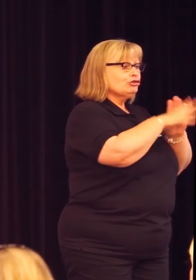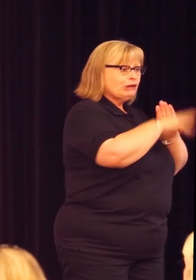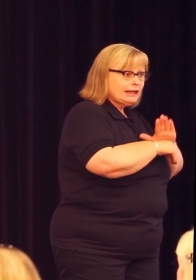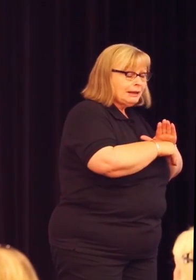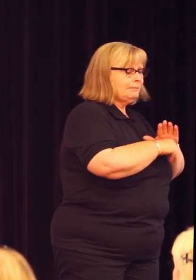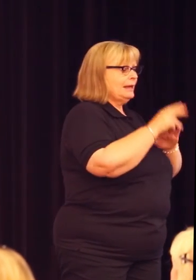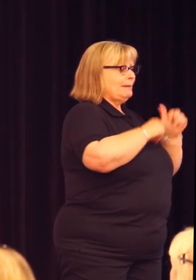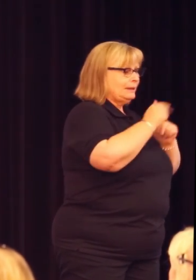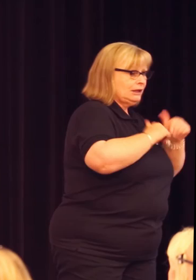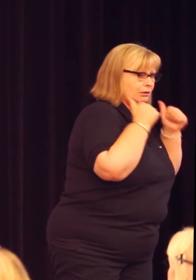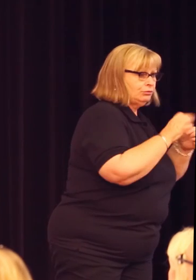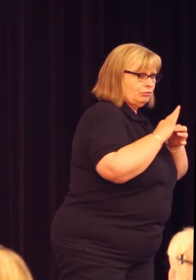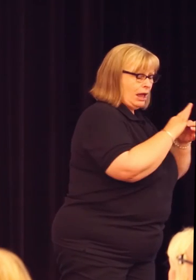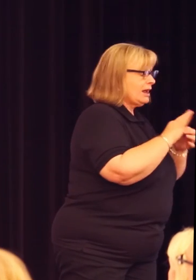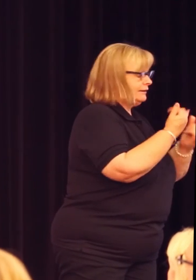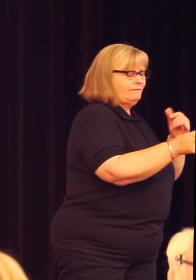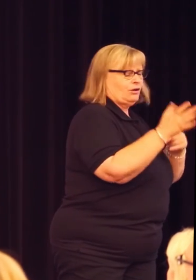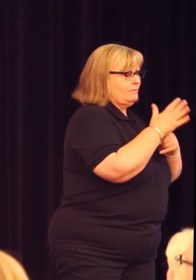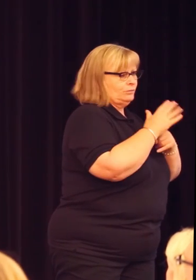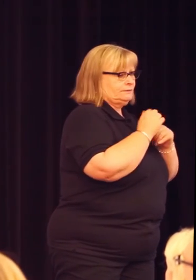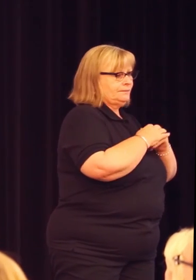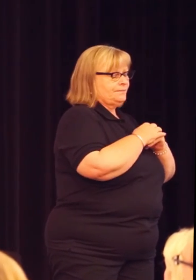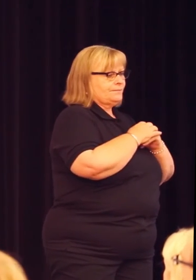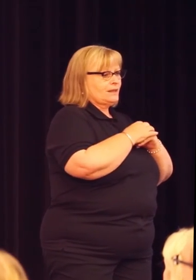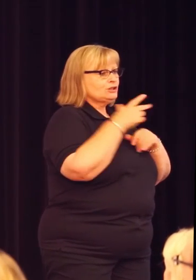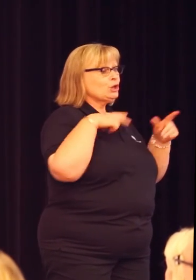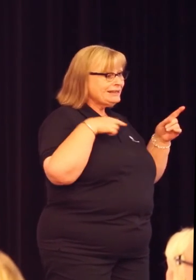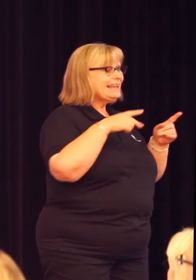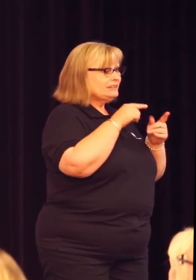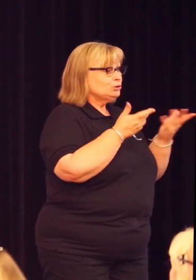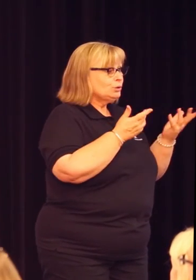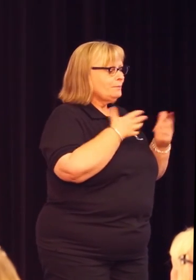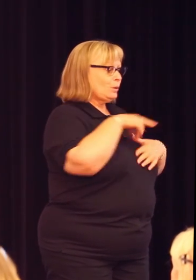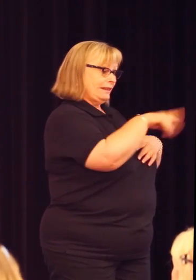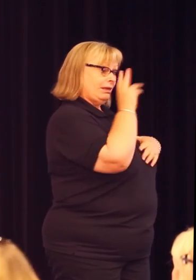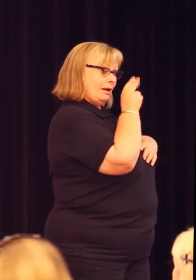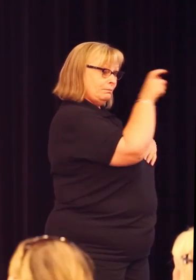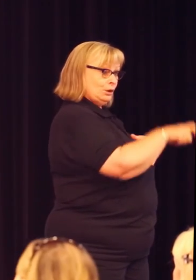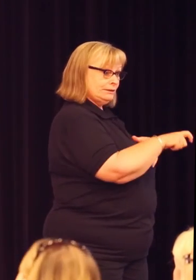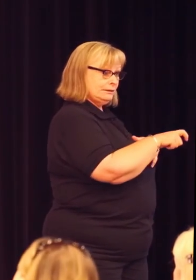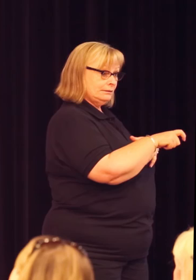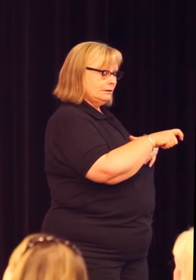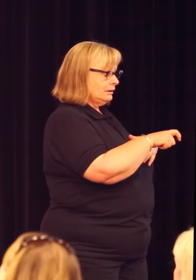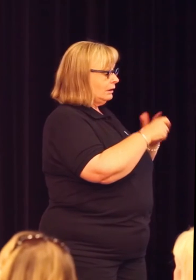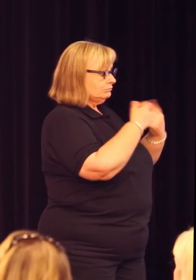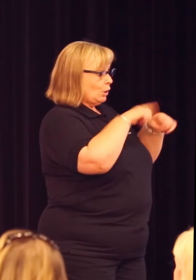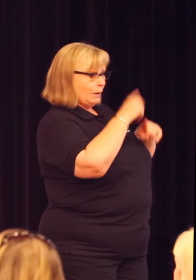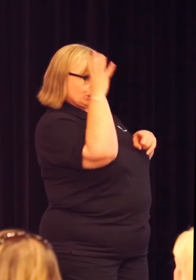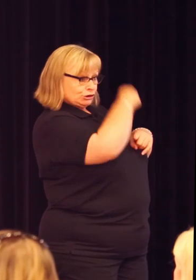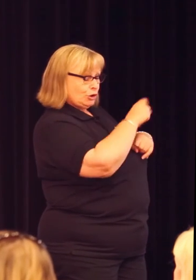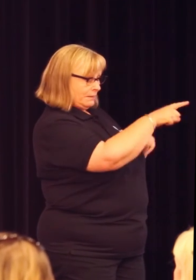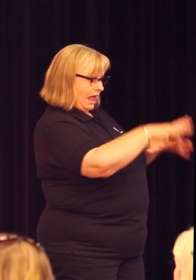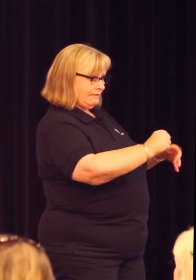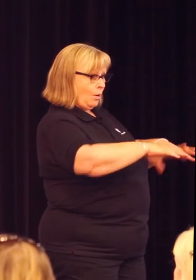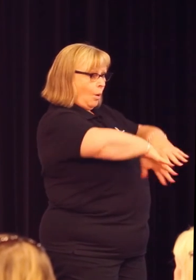building those relationships is absolutely critical. You need to because that young person cannot be assumed to have all the